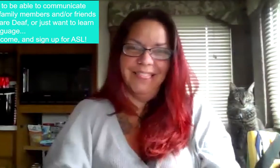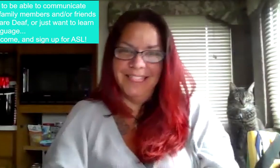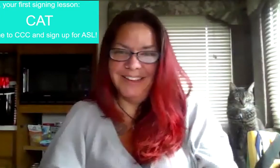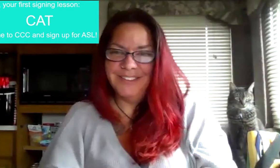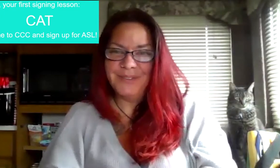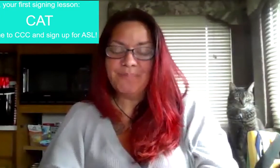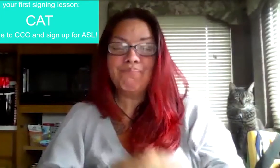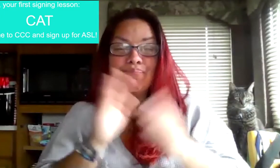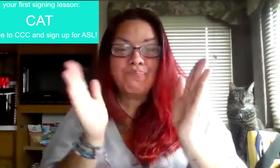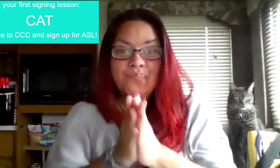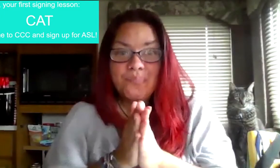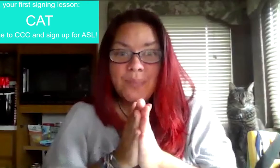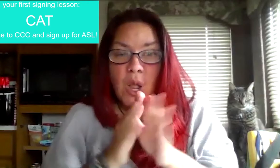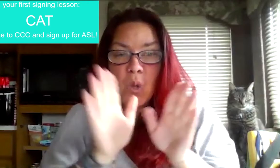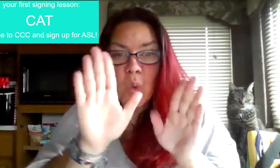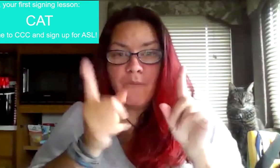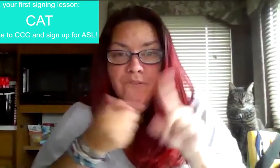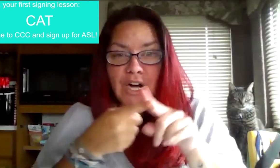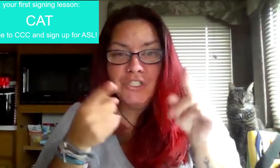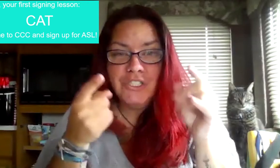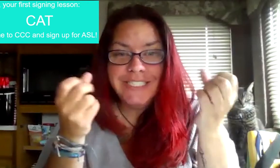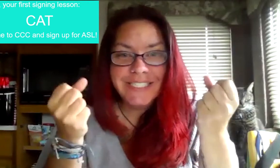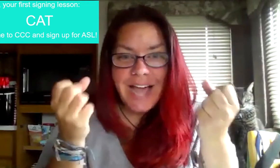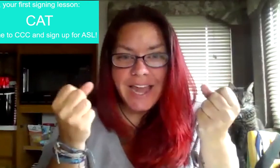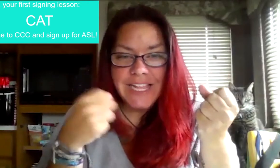I I don't I'm did too. I'm So if you through classes,